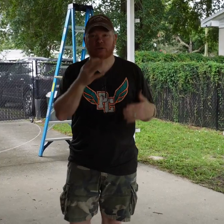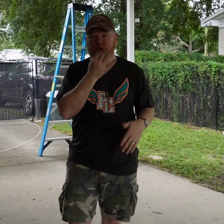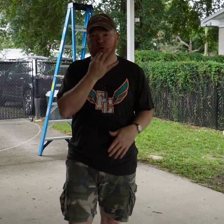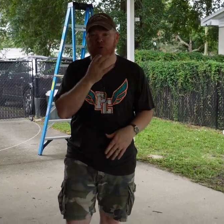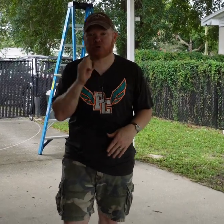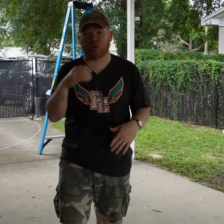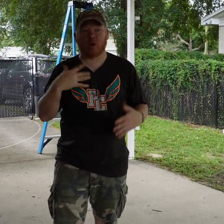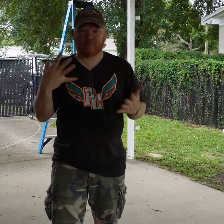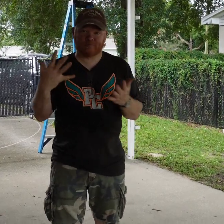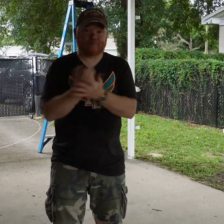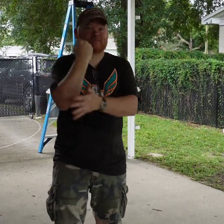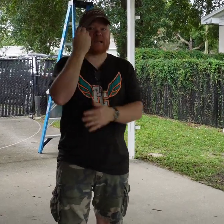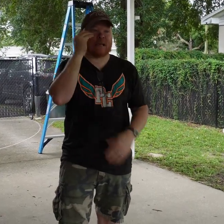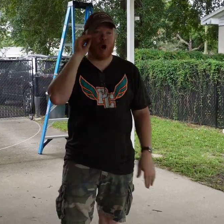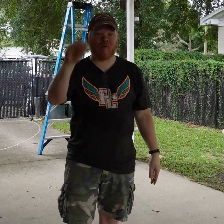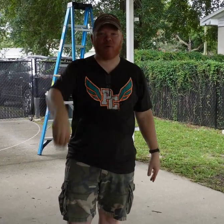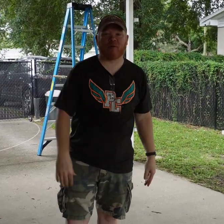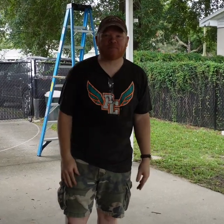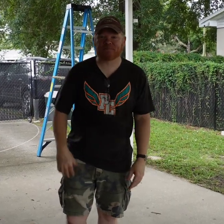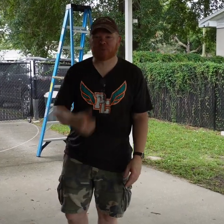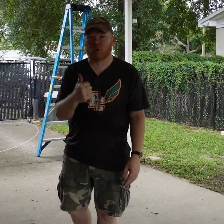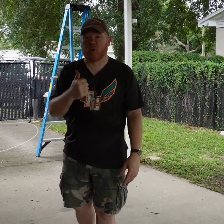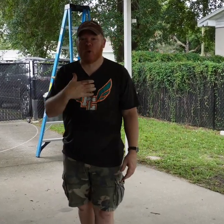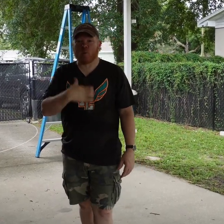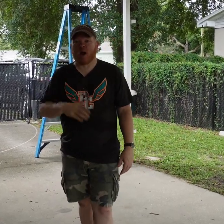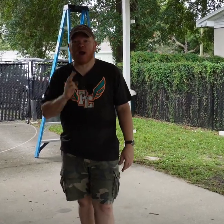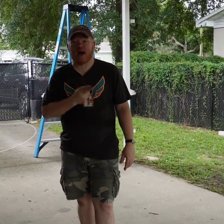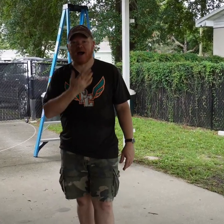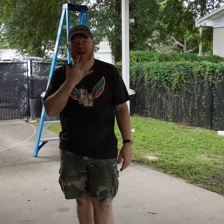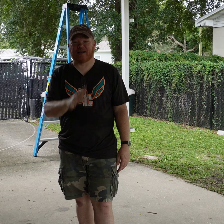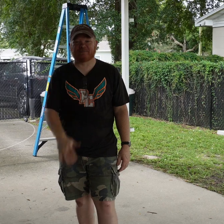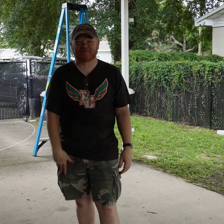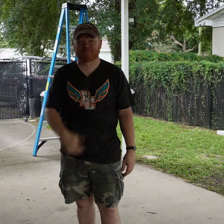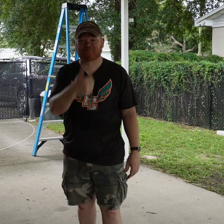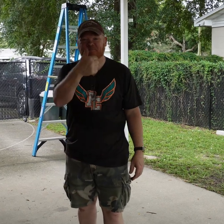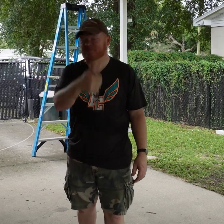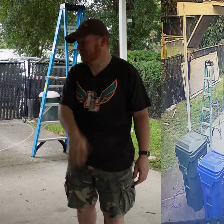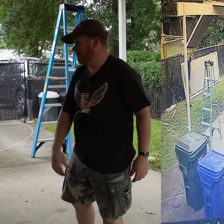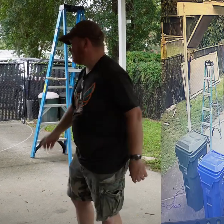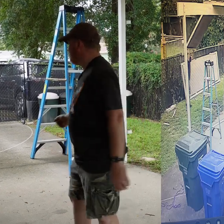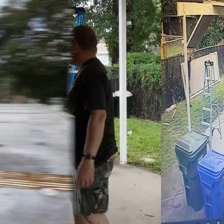in about two, three weeks from now. So, I'm going take it, go ahead and get it over with, and anyways, wish me luck.